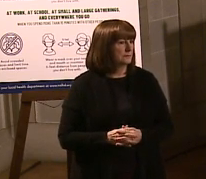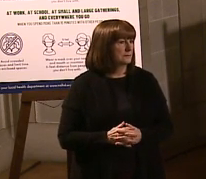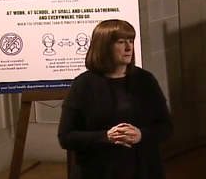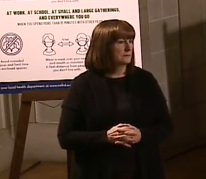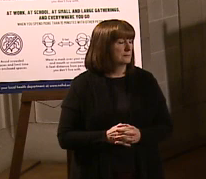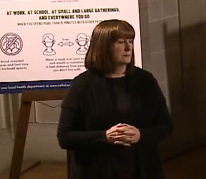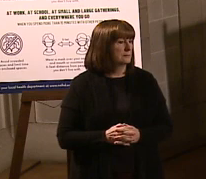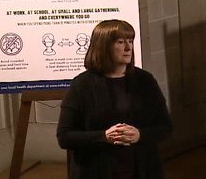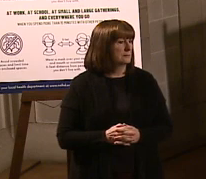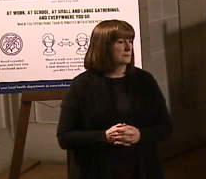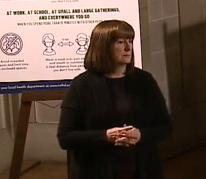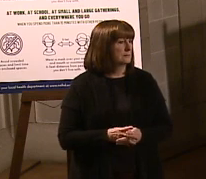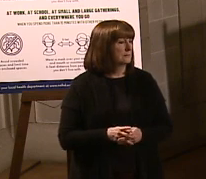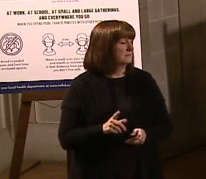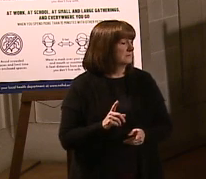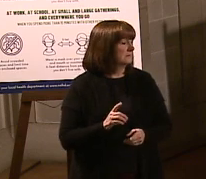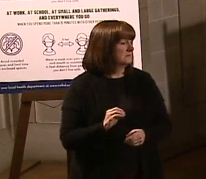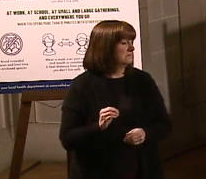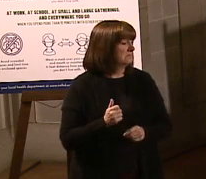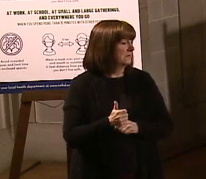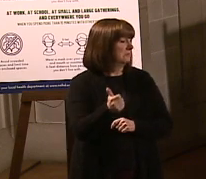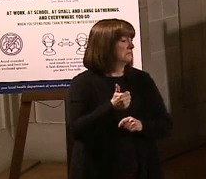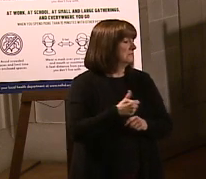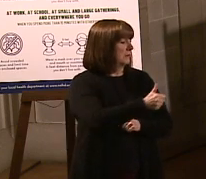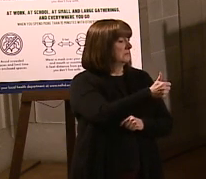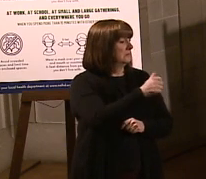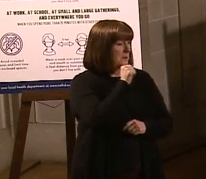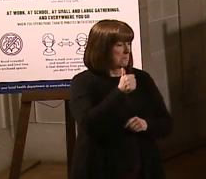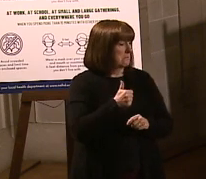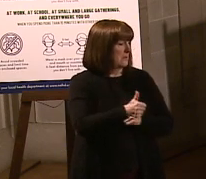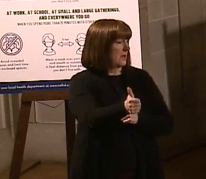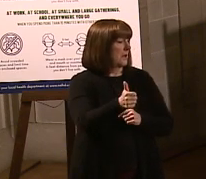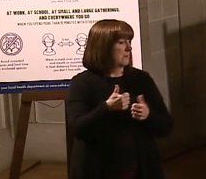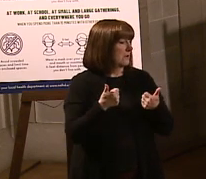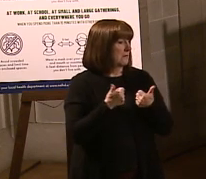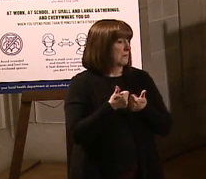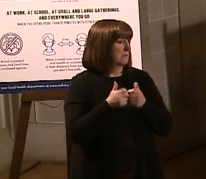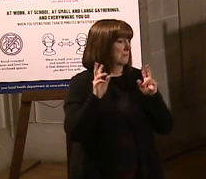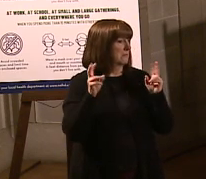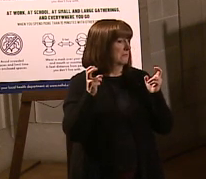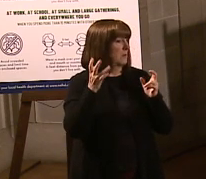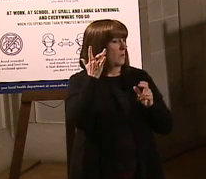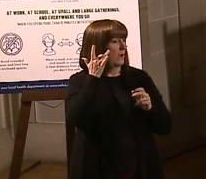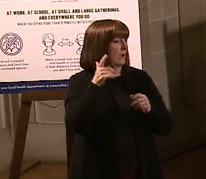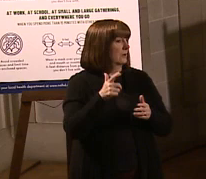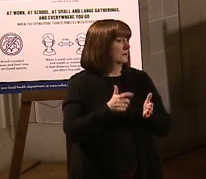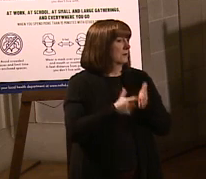You don't blame anybody? it not a blame game? Why it's taking longer?